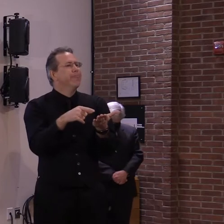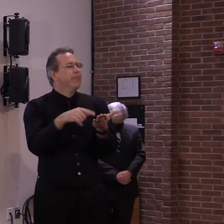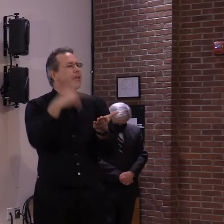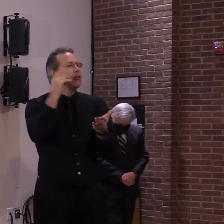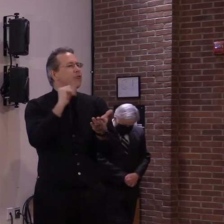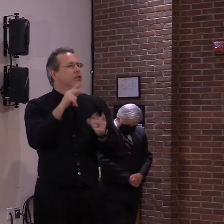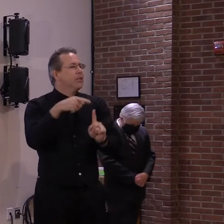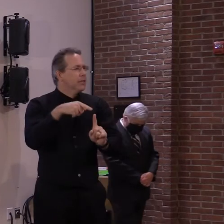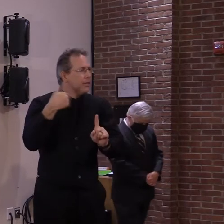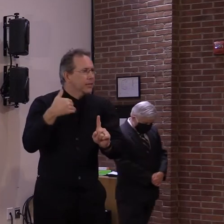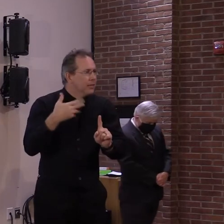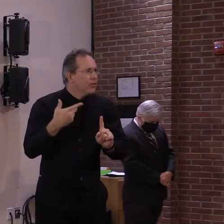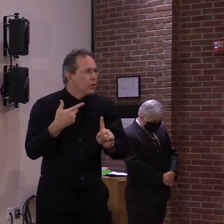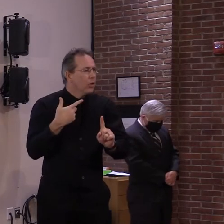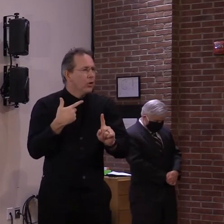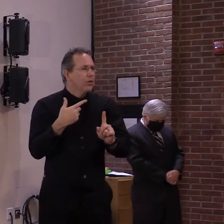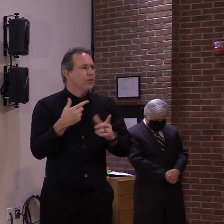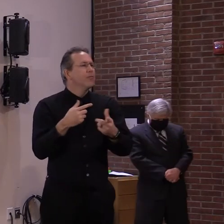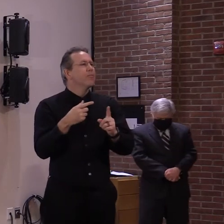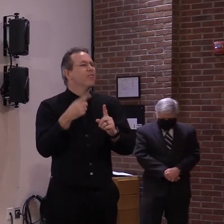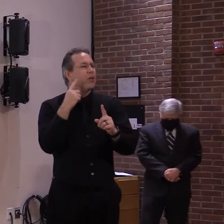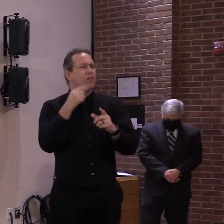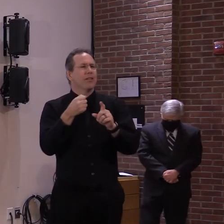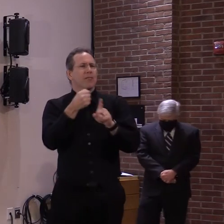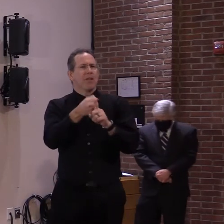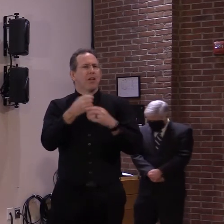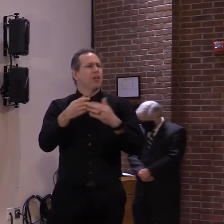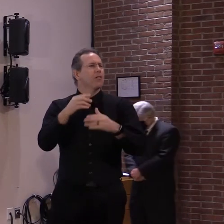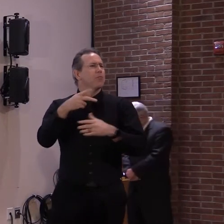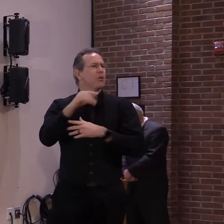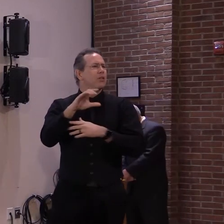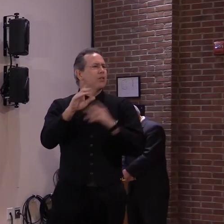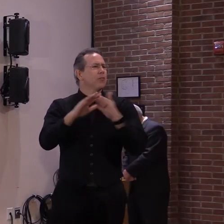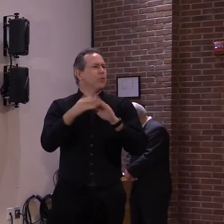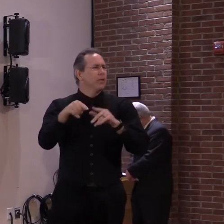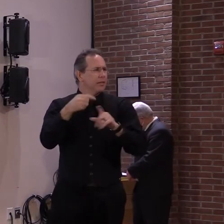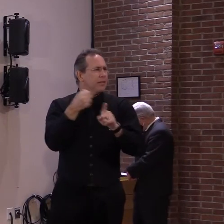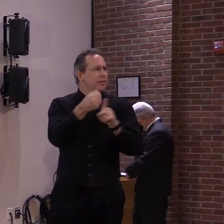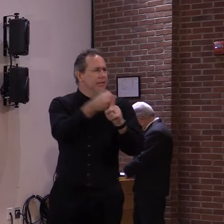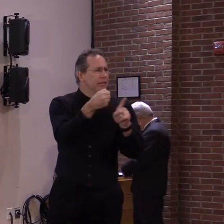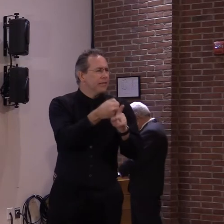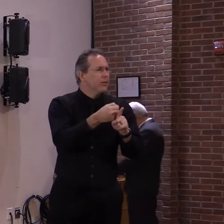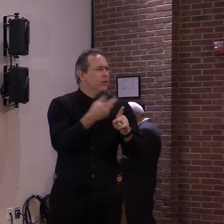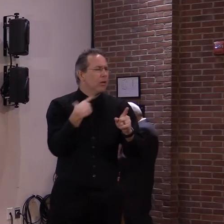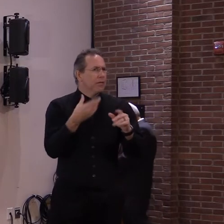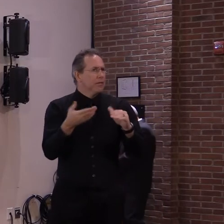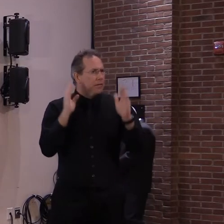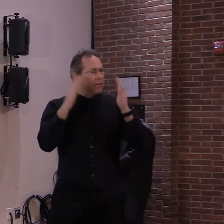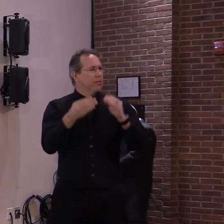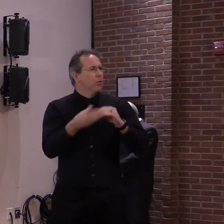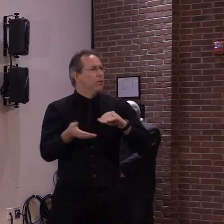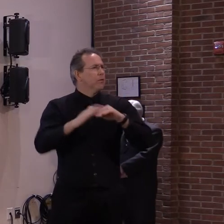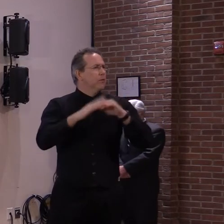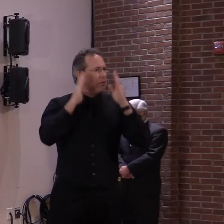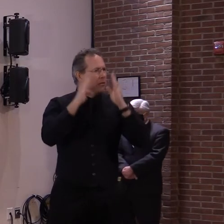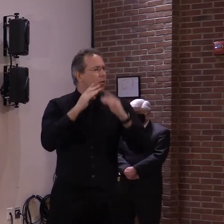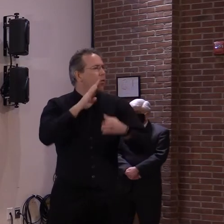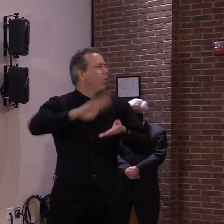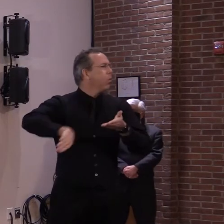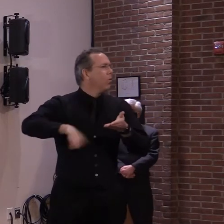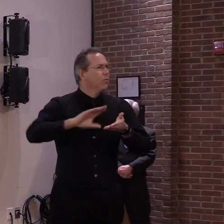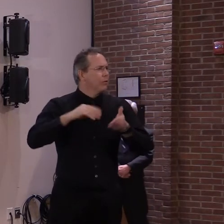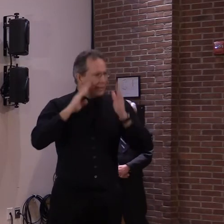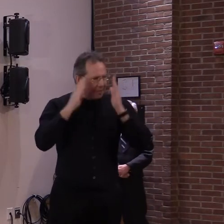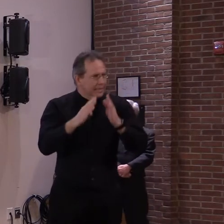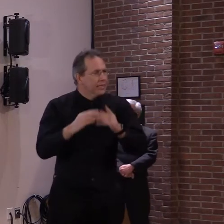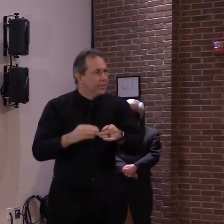BIPOC population and make their risk elevated. Uh, so that, when I was referring to, uh,